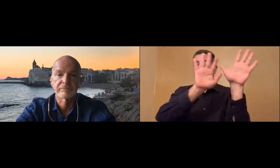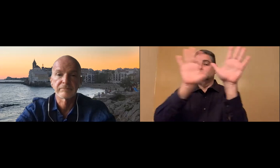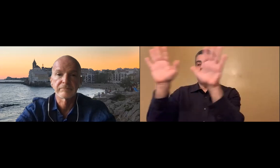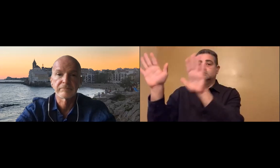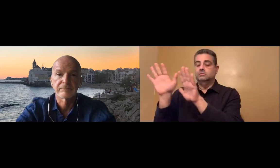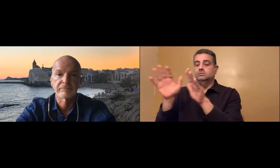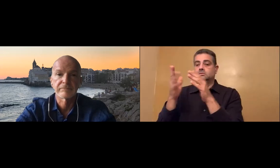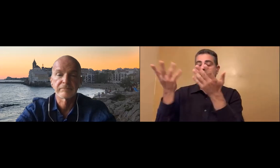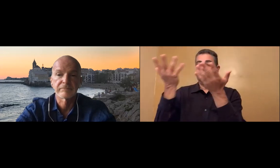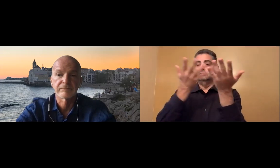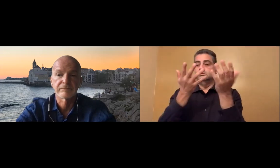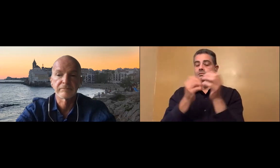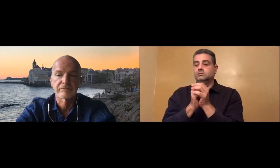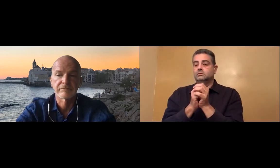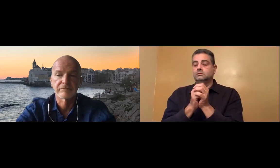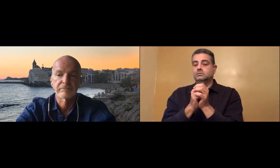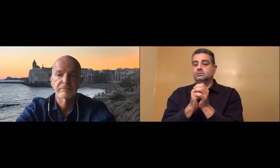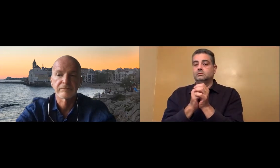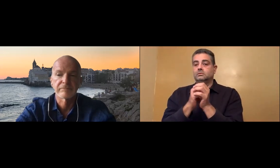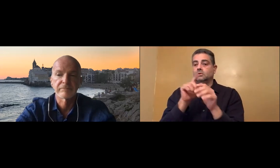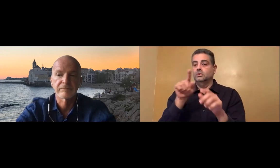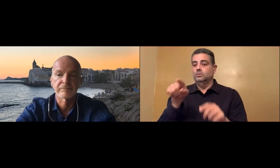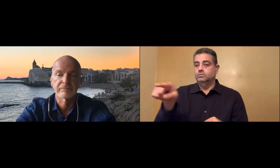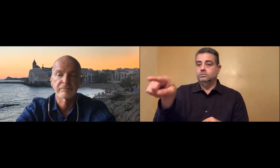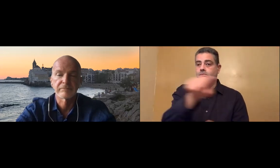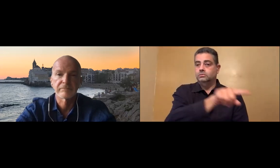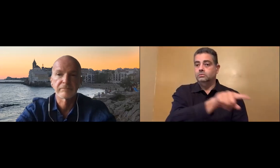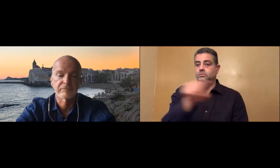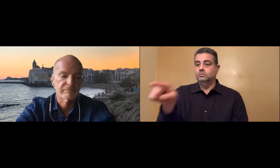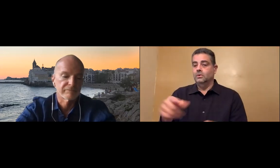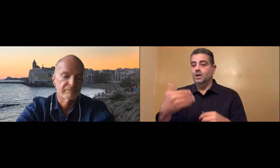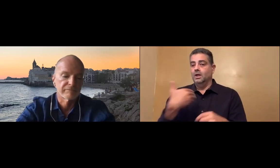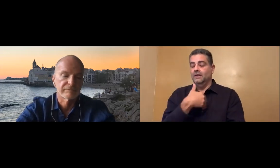Here, there are some restrictions imposed on us at the federal level.